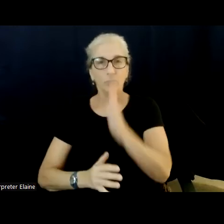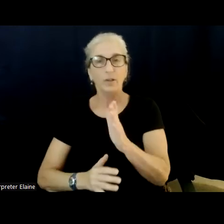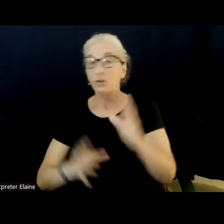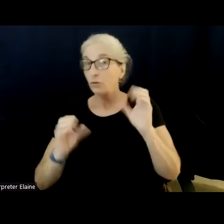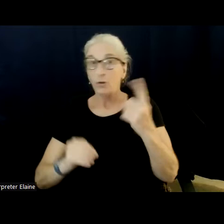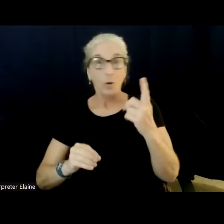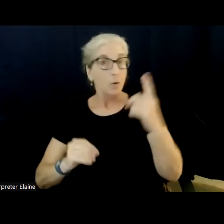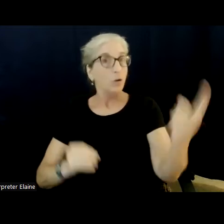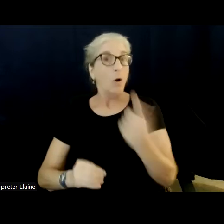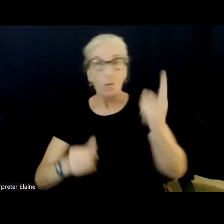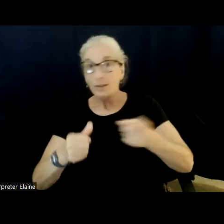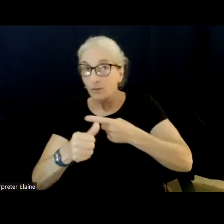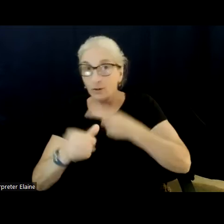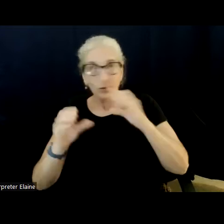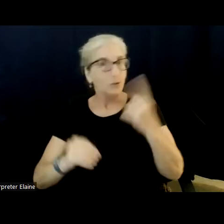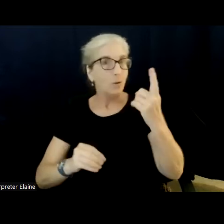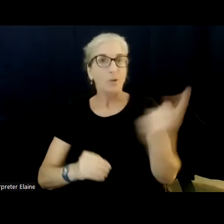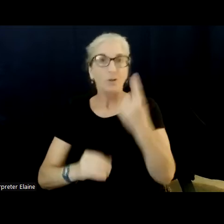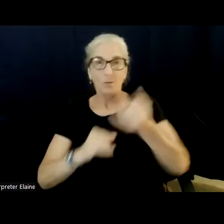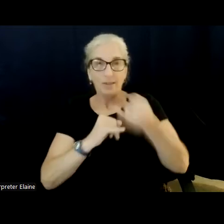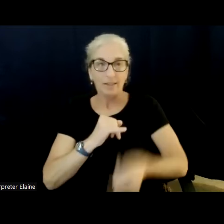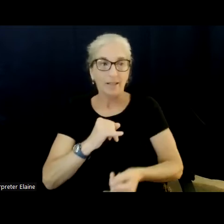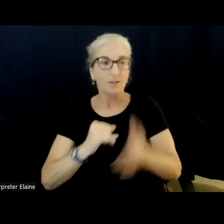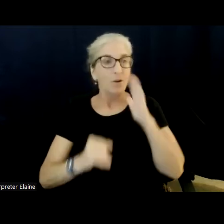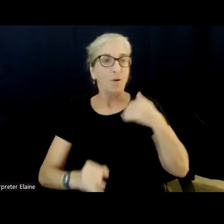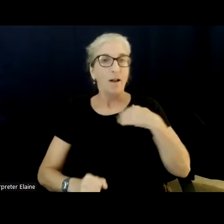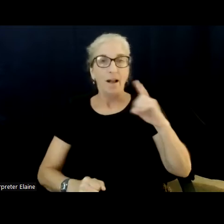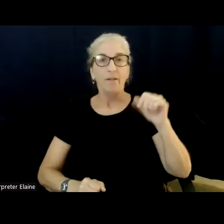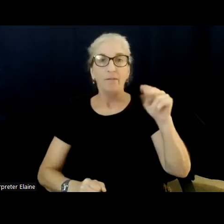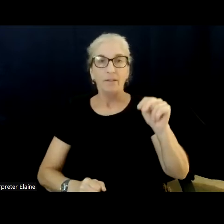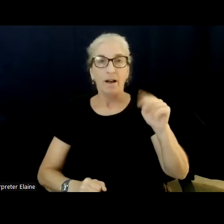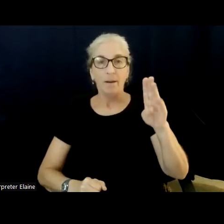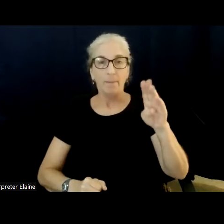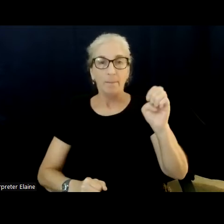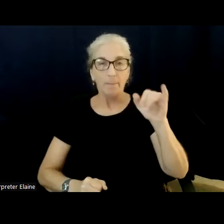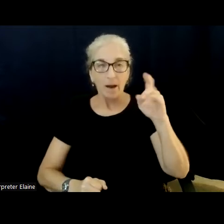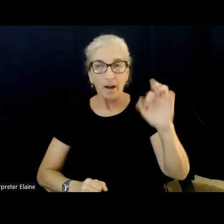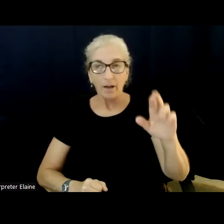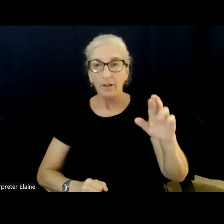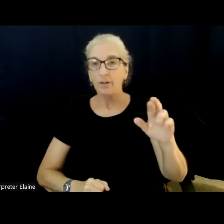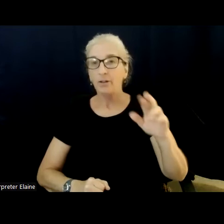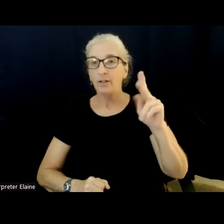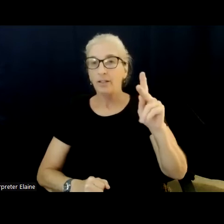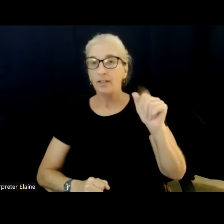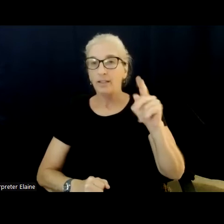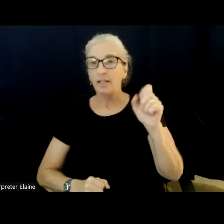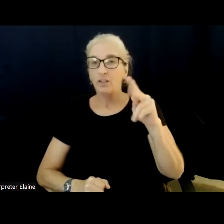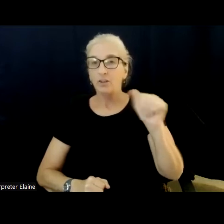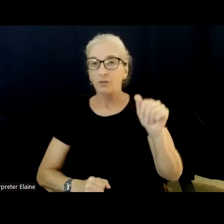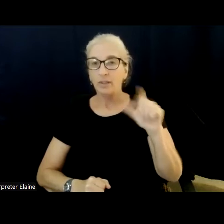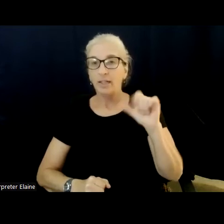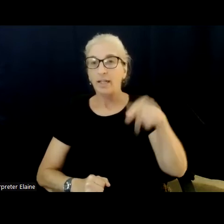including Representative Don Byer, candidate Karina Lipsman, and candidate Teddy Ficre. Then we'll hear from the 11th District.